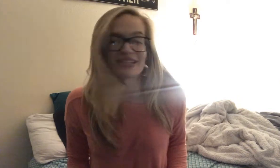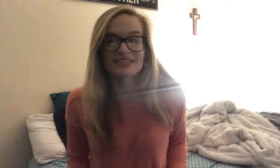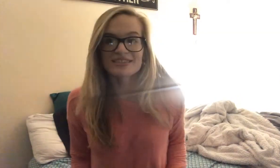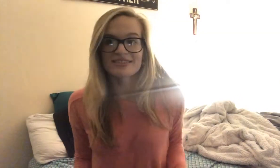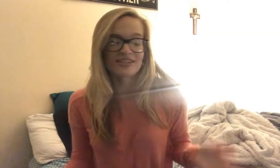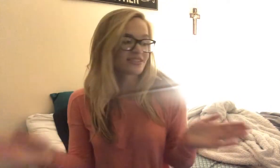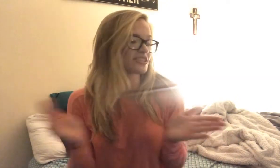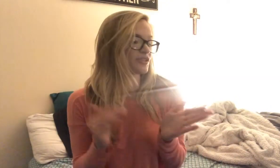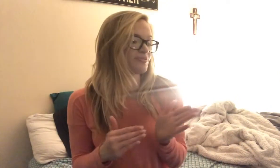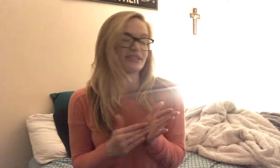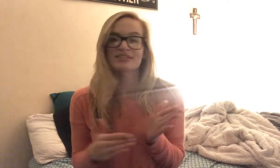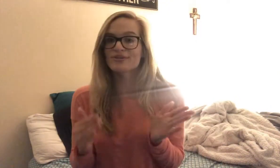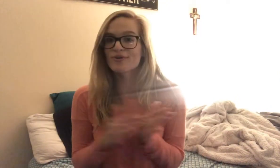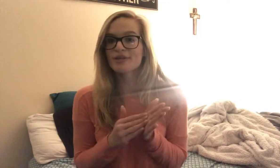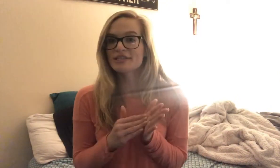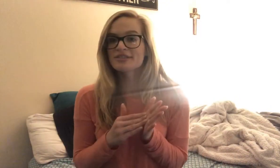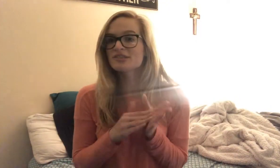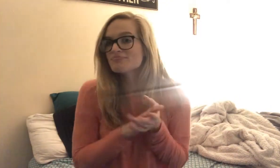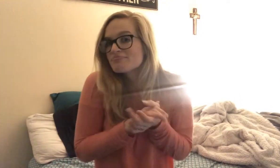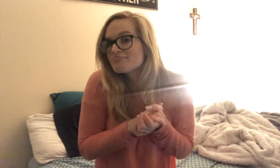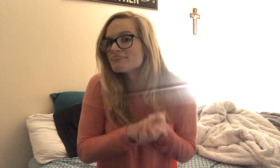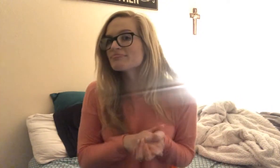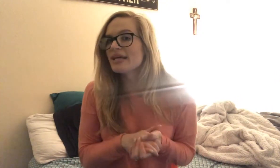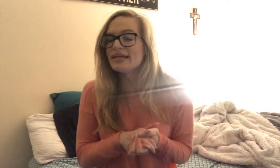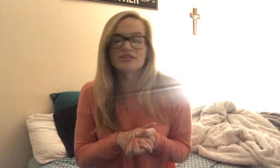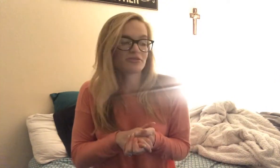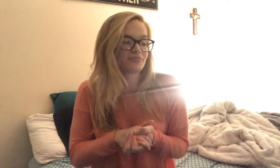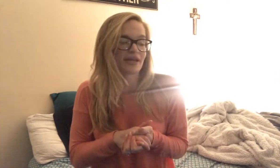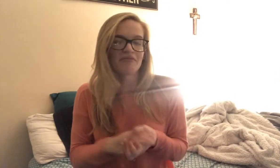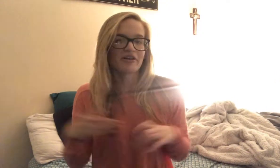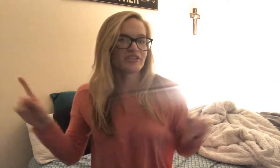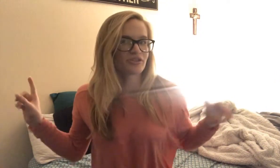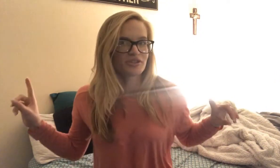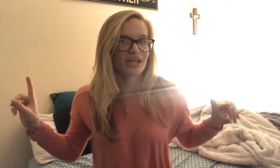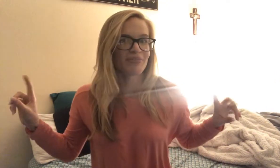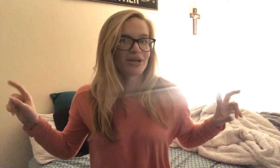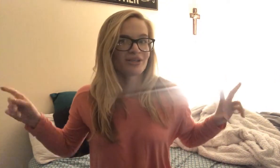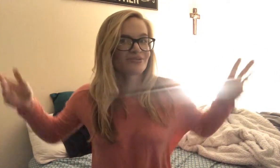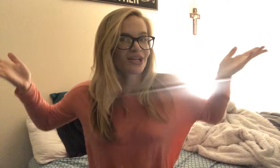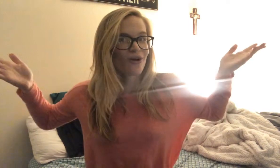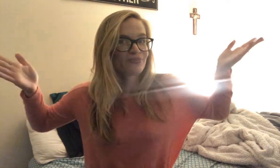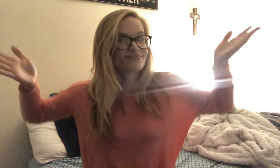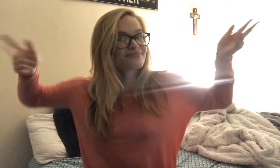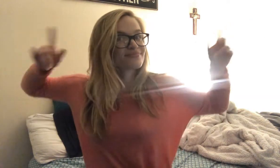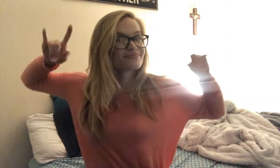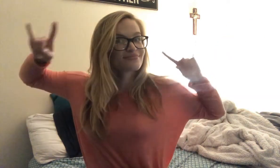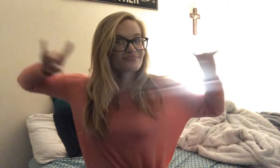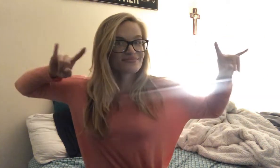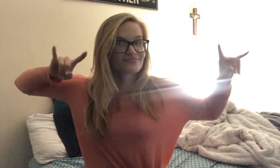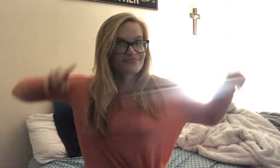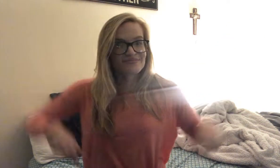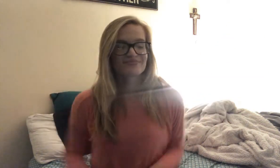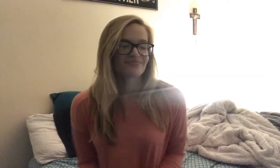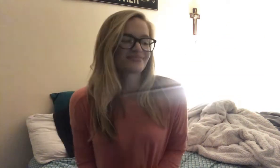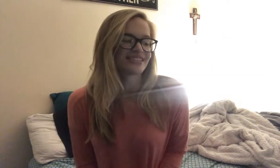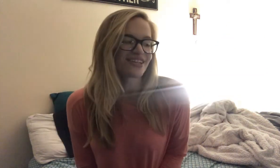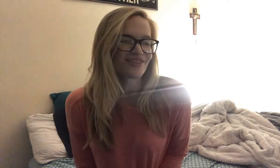rest of the song just repeats the chorus. And I've already showed you that part. So that's all.